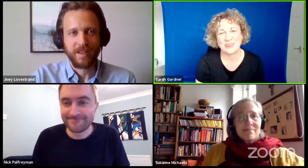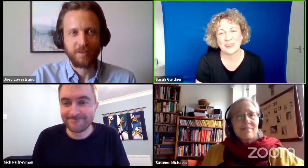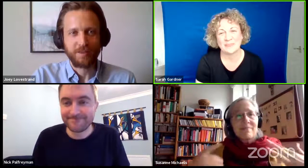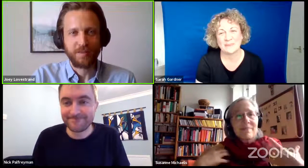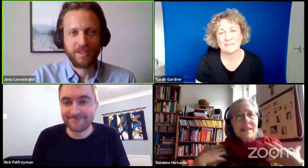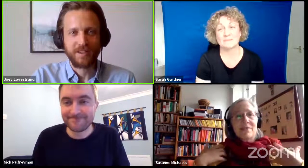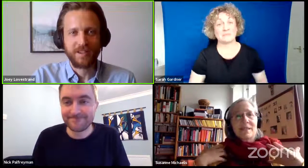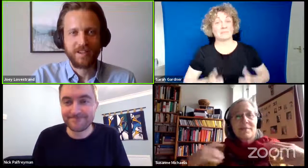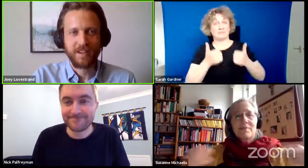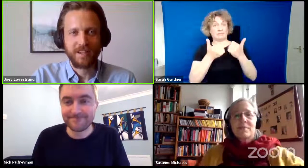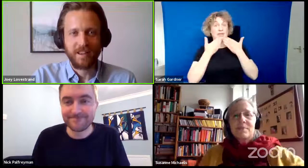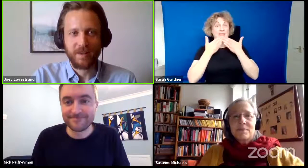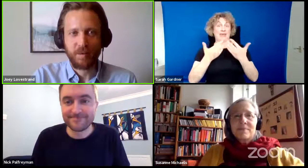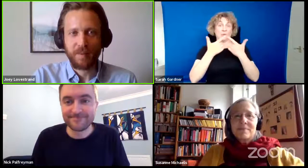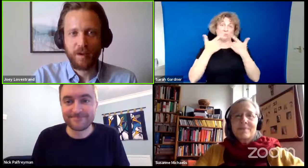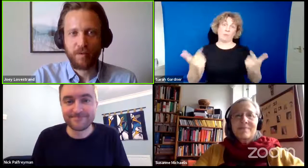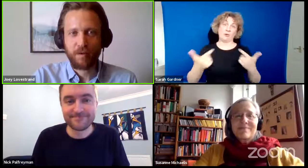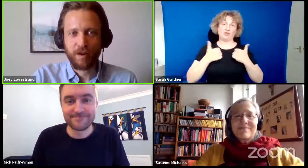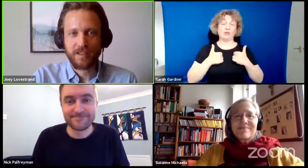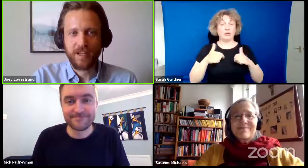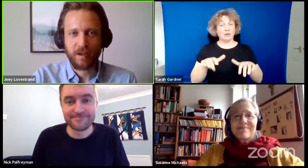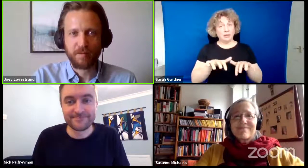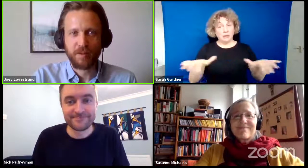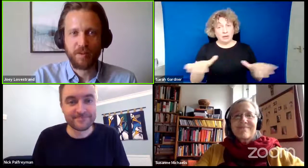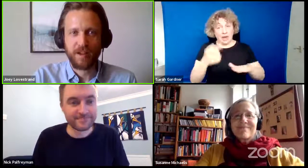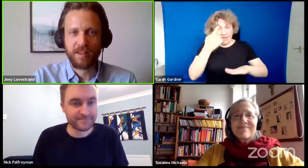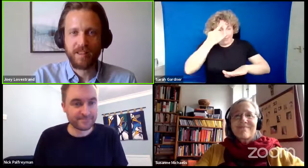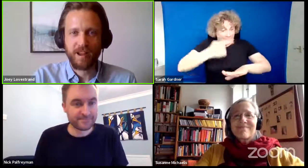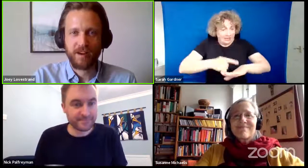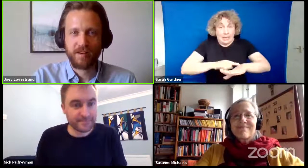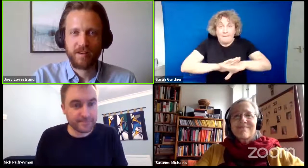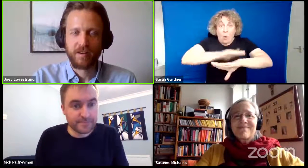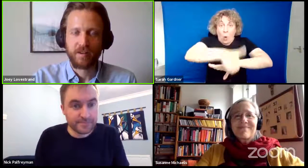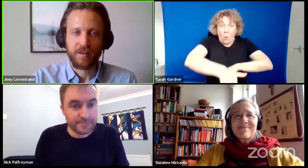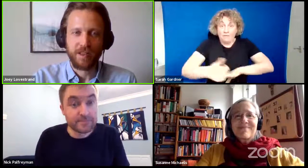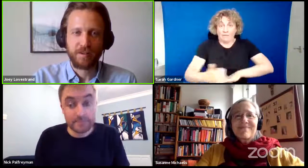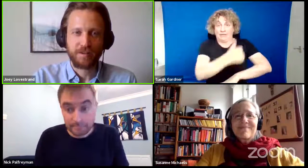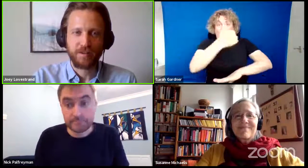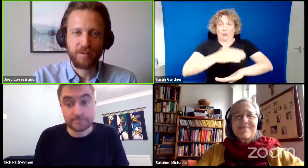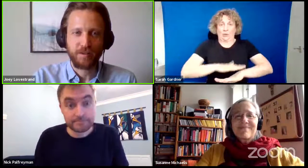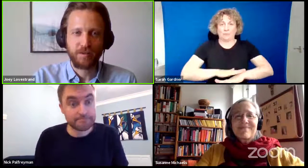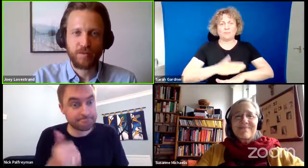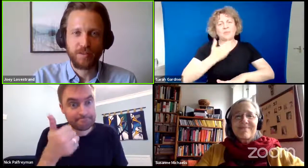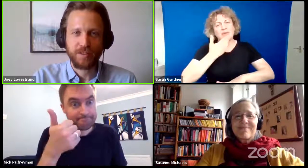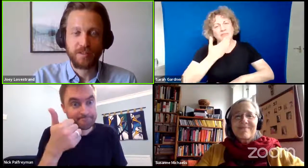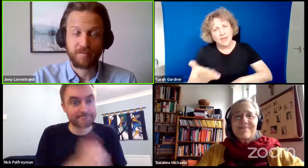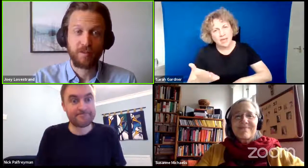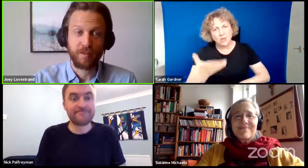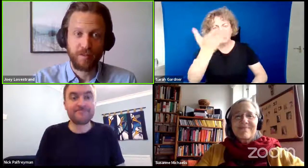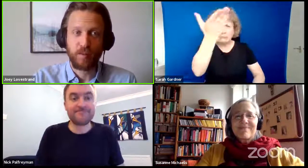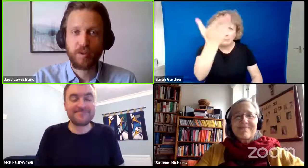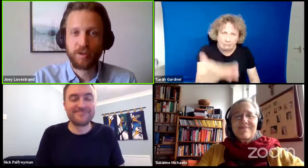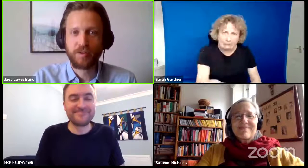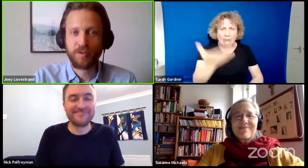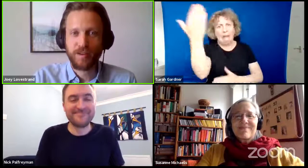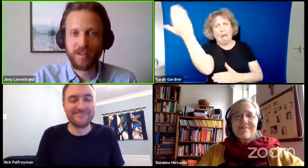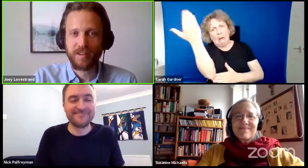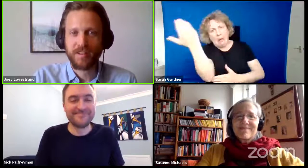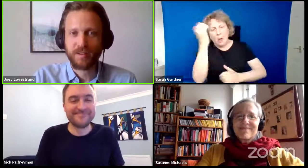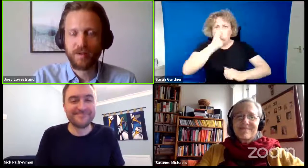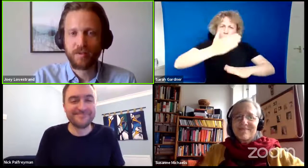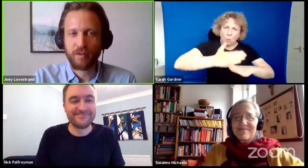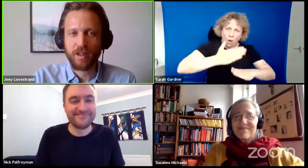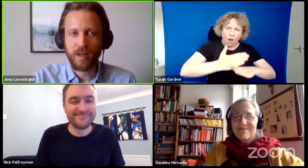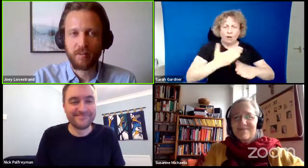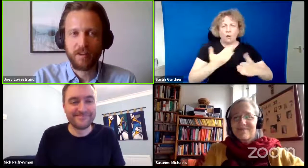Thank you so much, Nick. I think we're a bit over our time, so we'll end there. But thank you to you for the work you're doing.